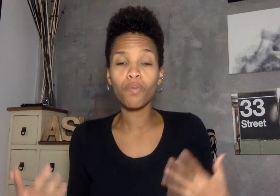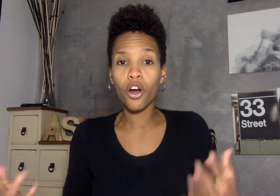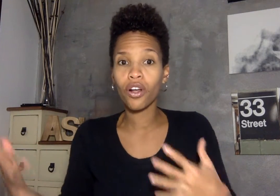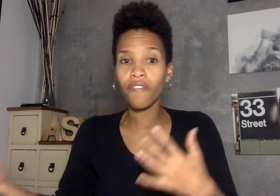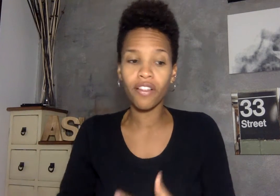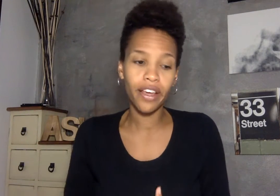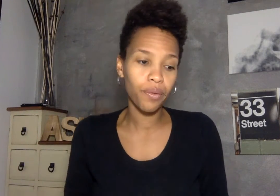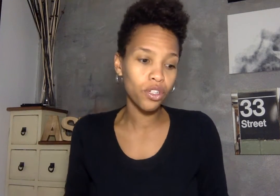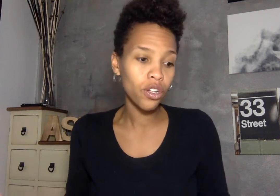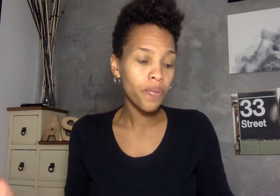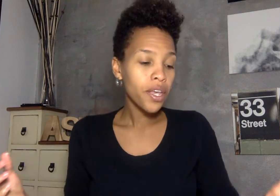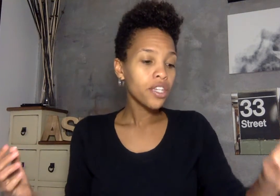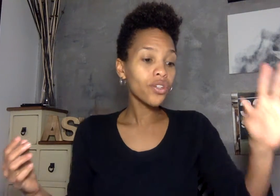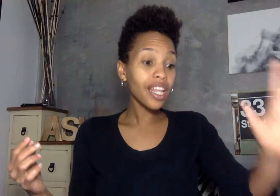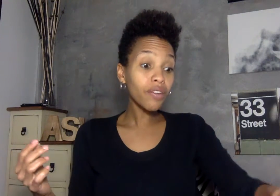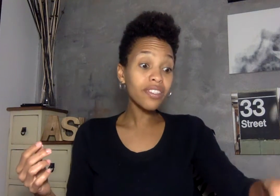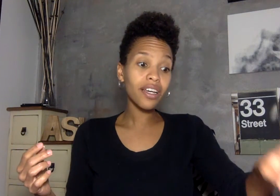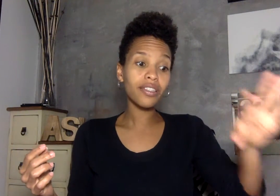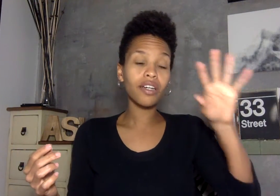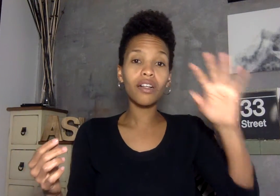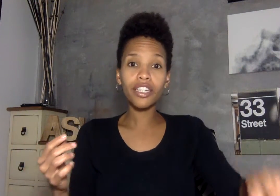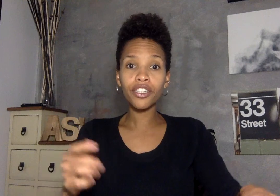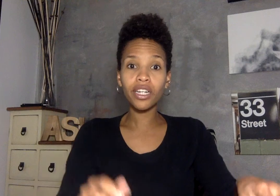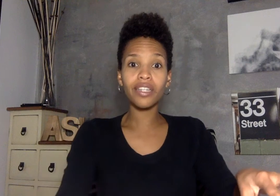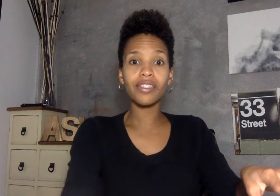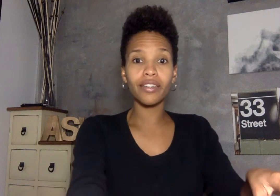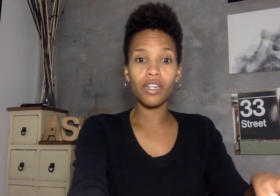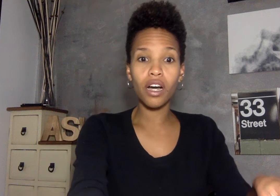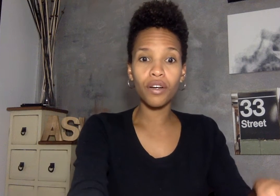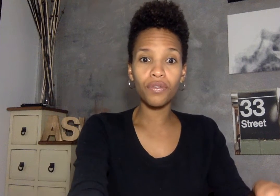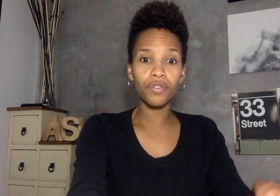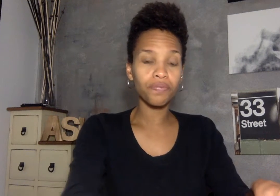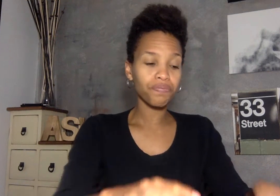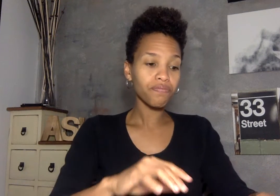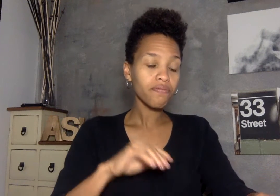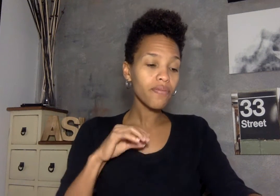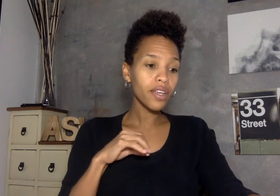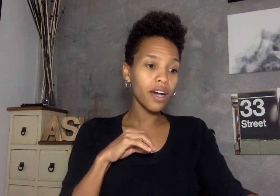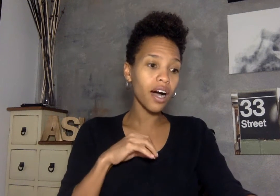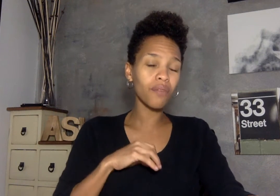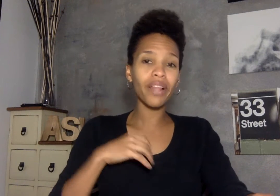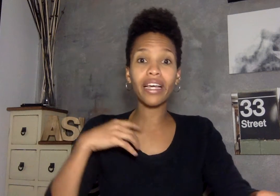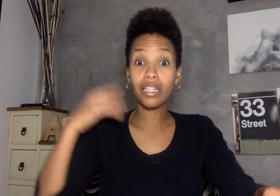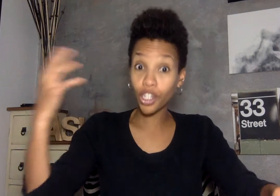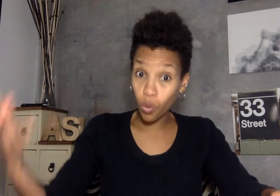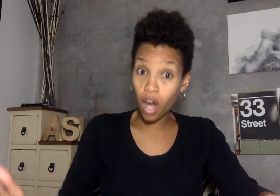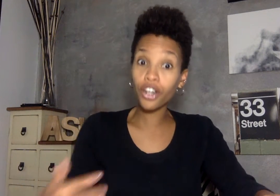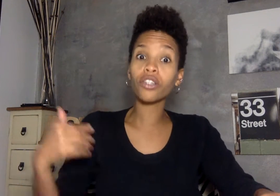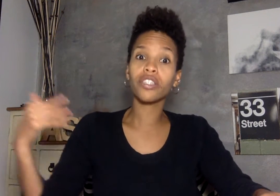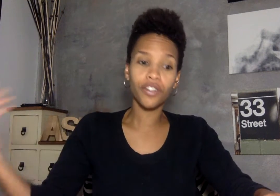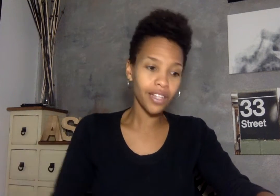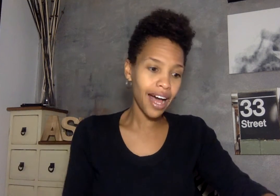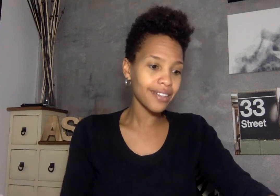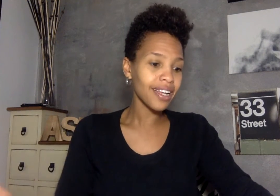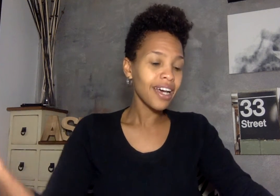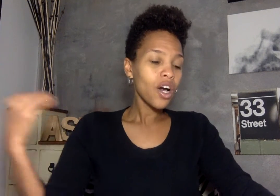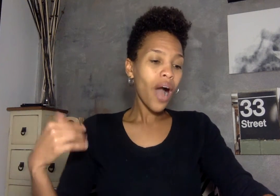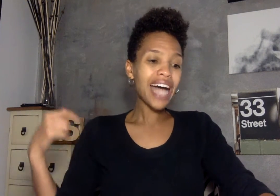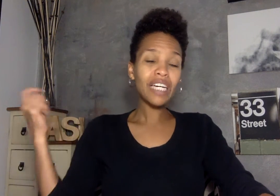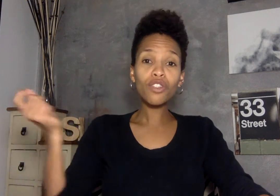part of the language so now that we've discussed clear in the sense of um like clear water clear glass as i